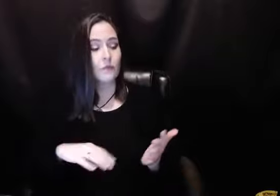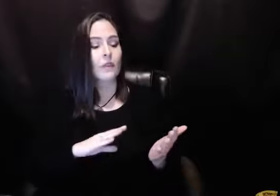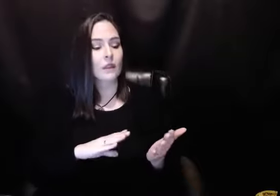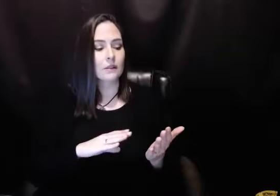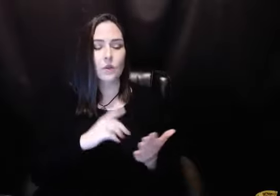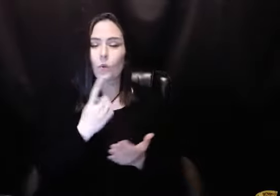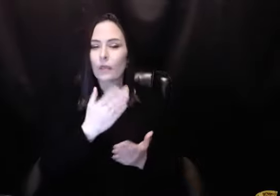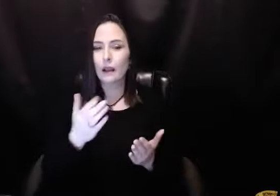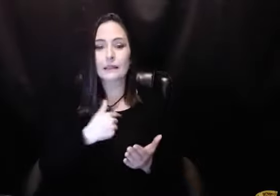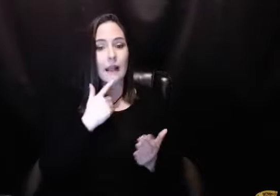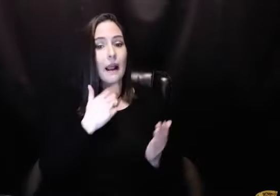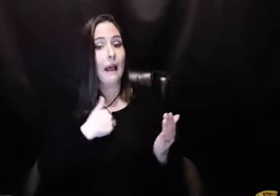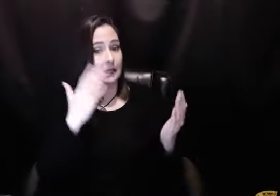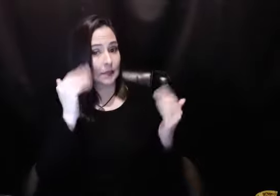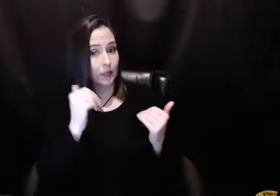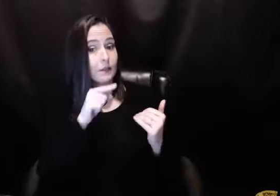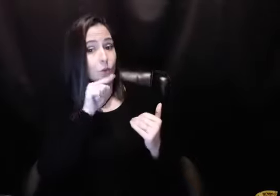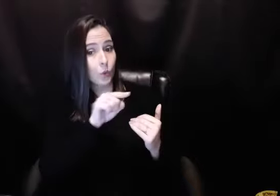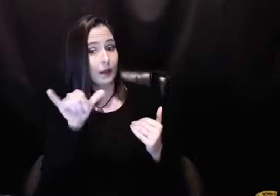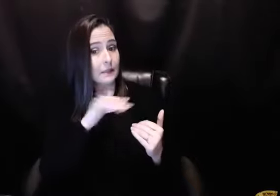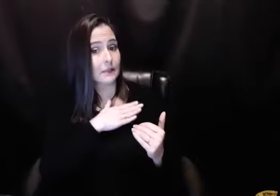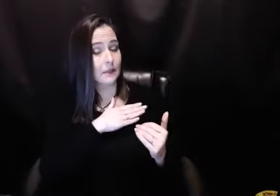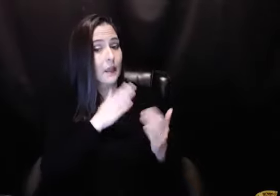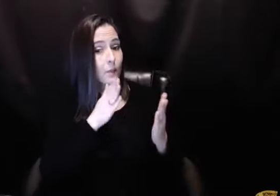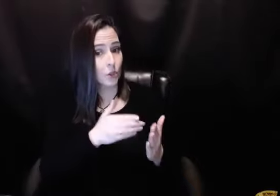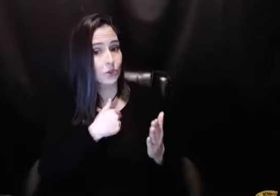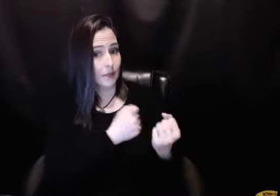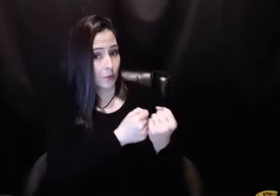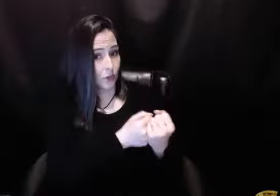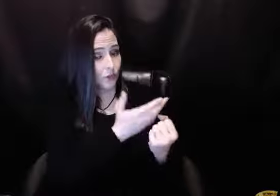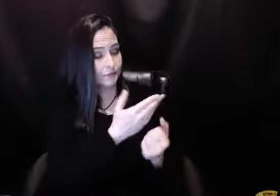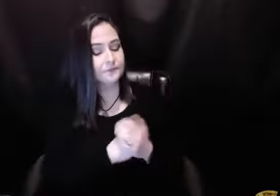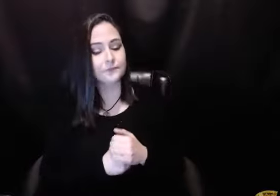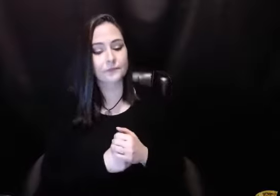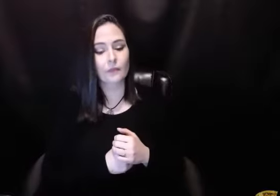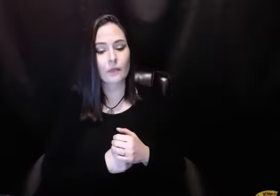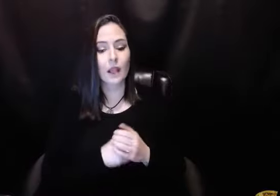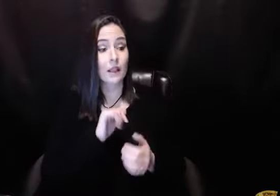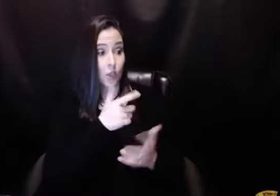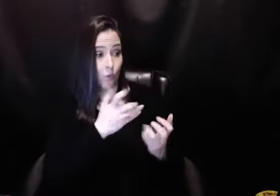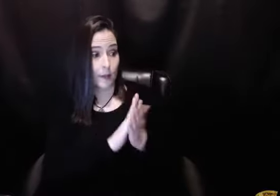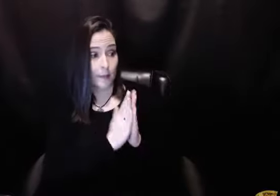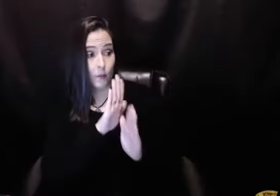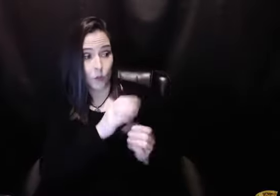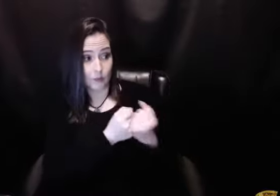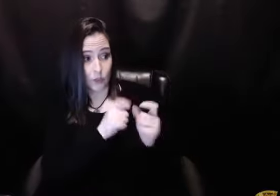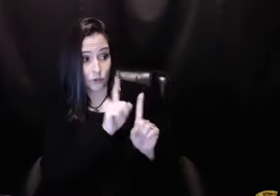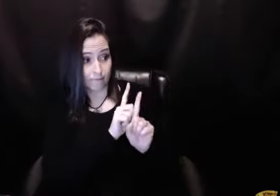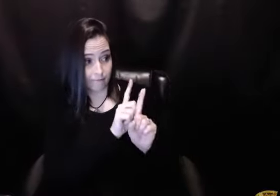and what I wasn't willing to do. And then there was a thing that says what I expect of the person being sponsored. In other words,